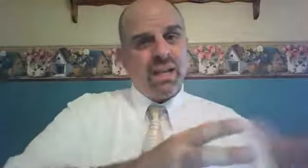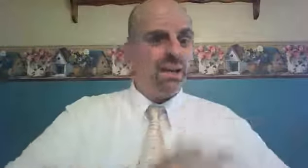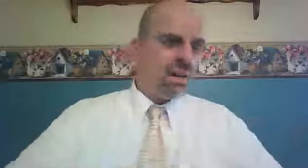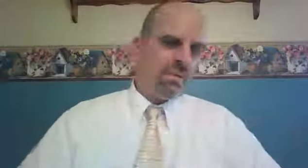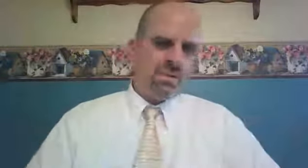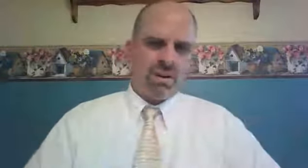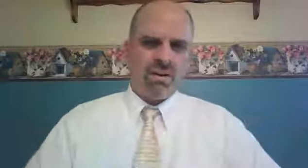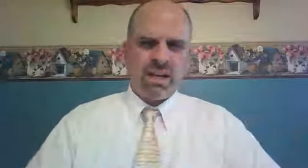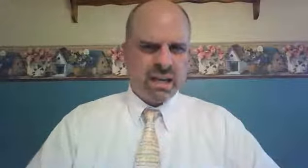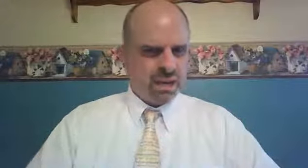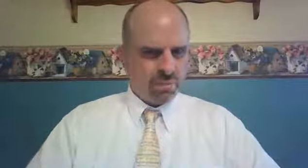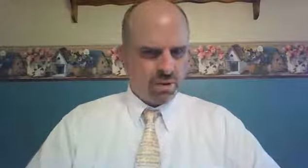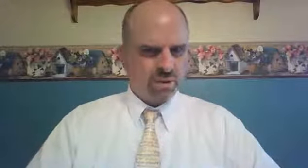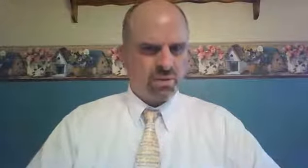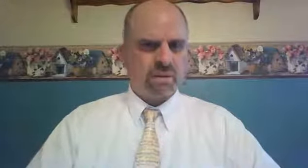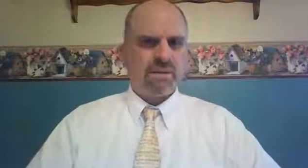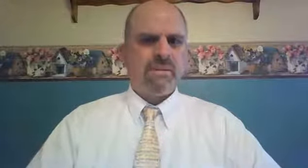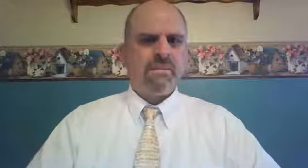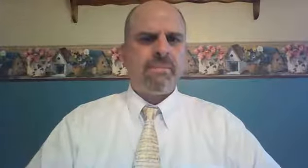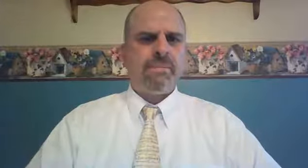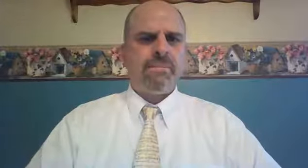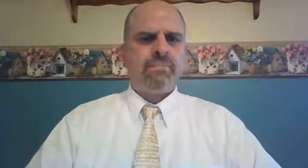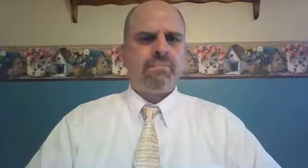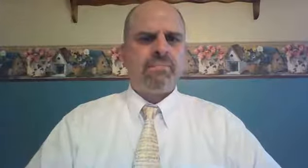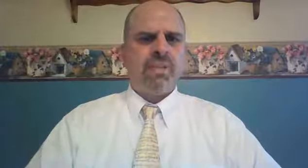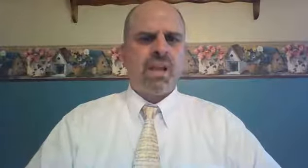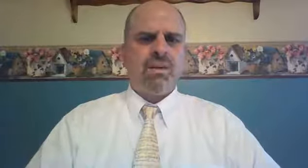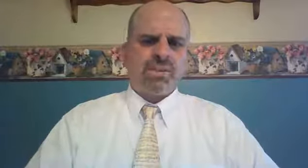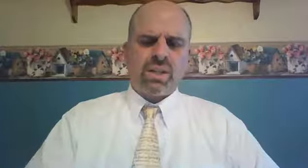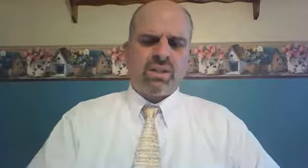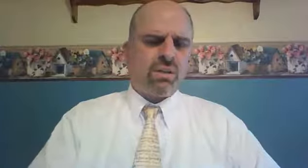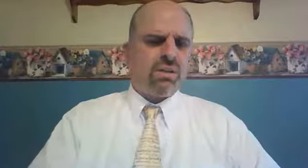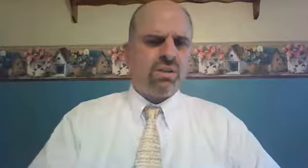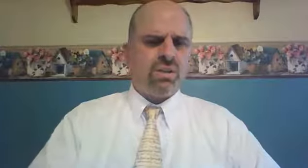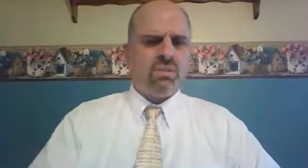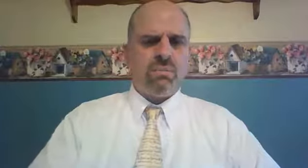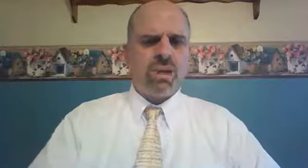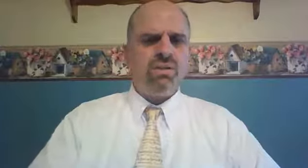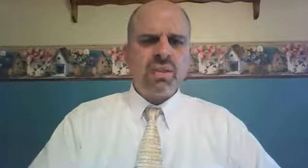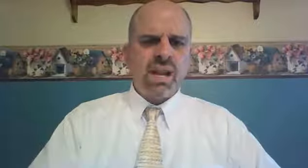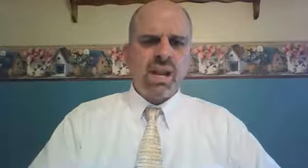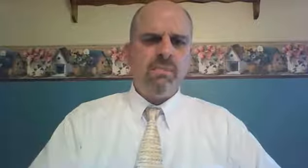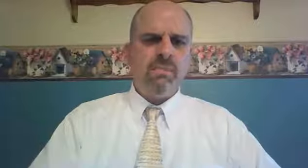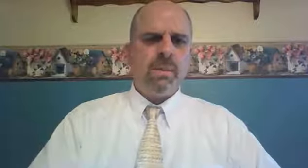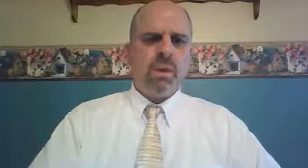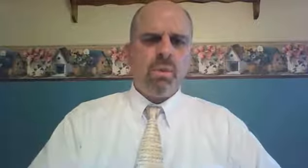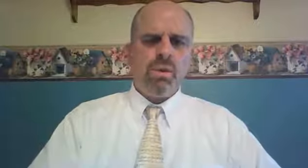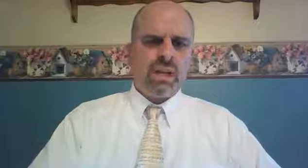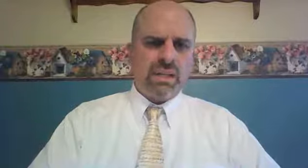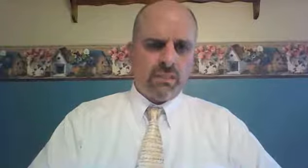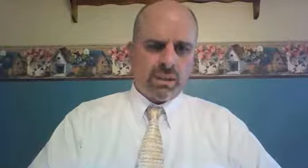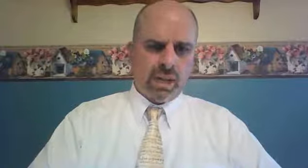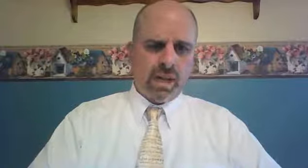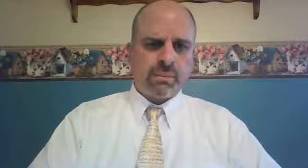land of their enemies. And it says in verse two, the man's name was Elimelech.